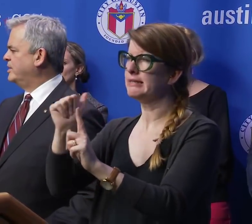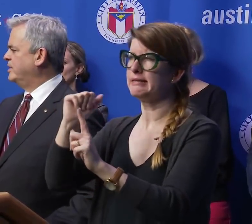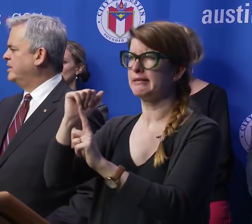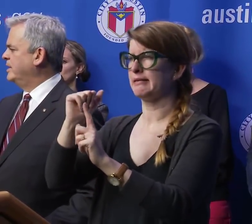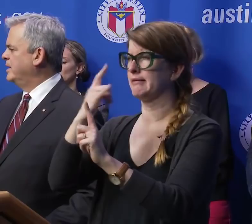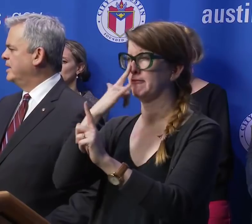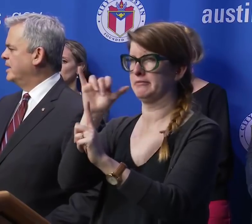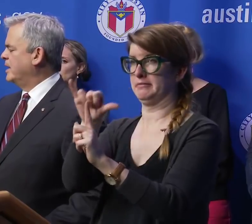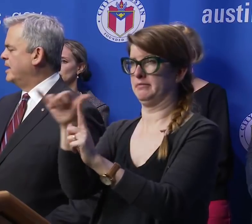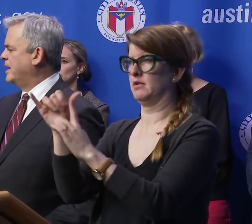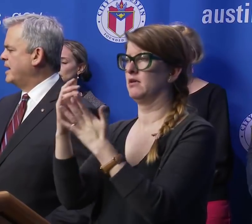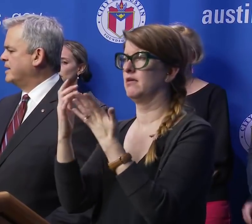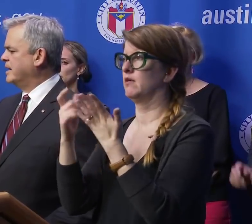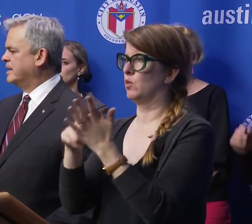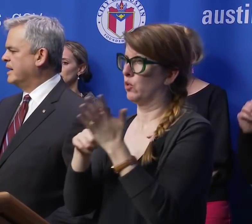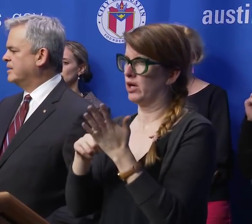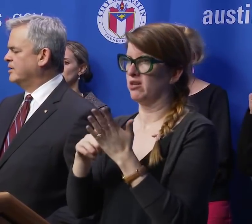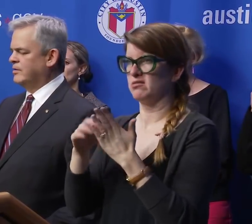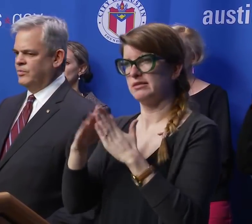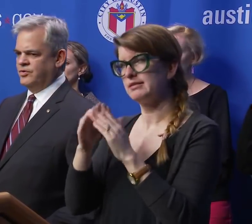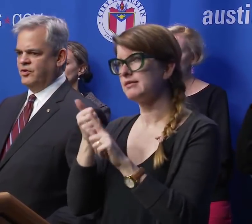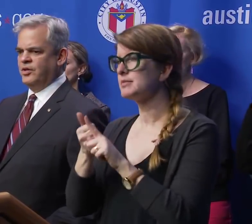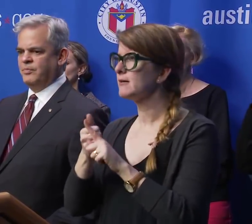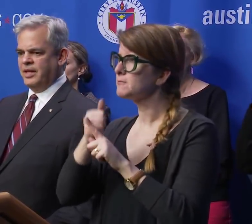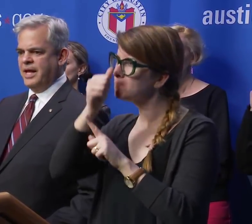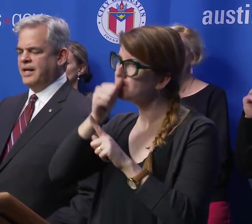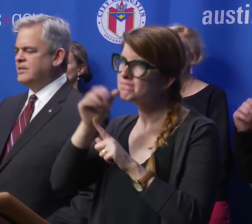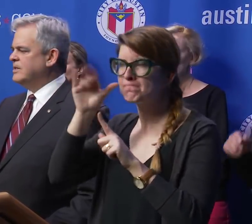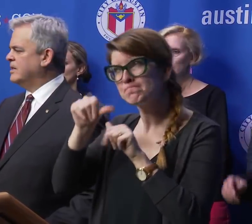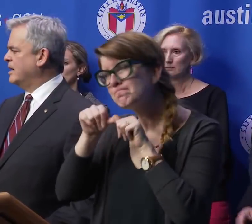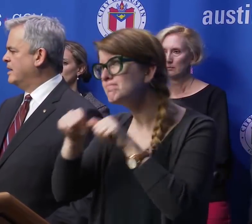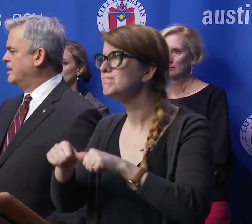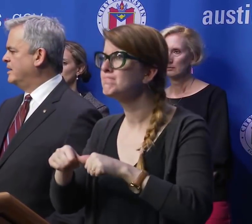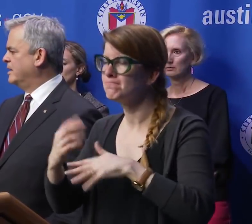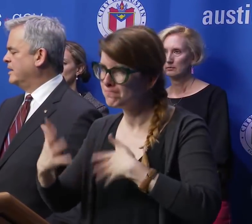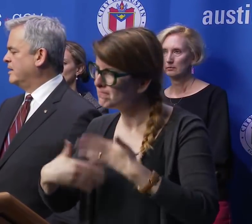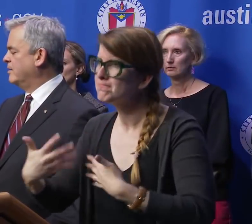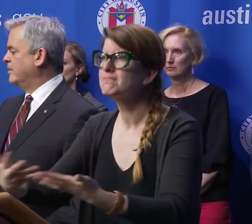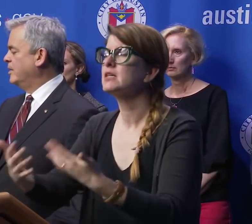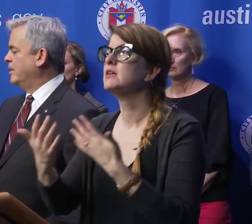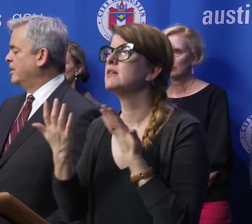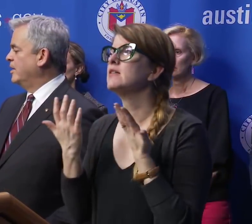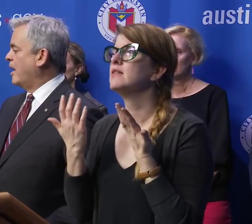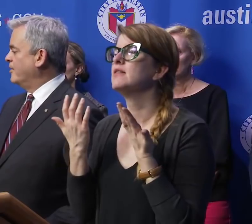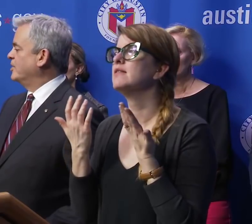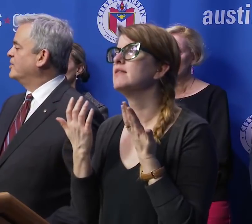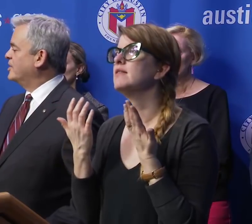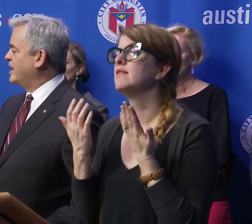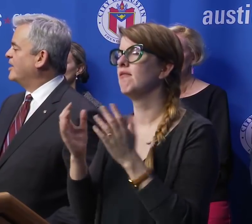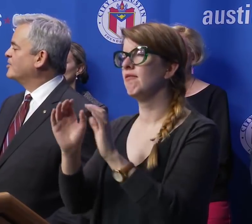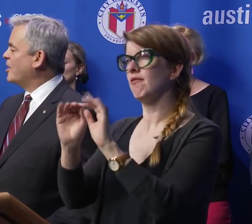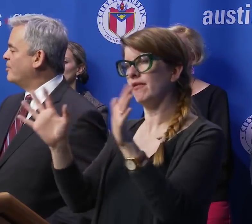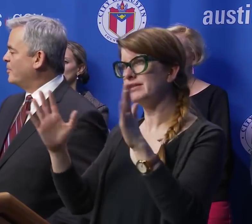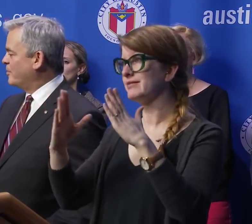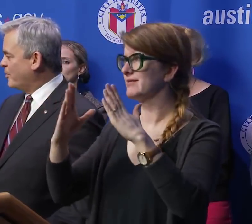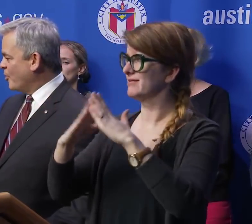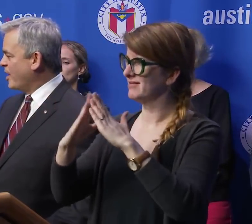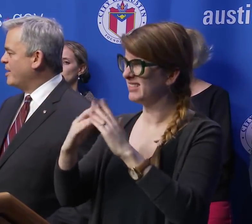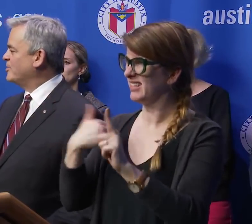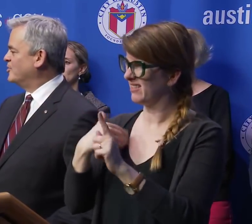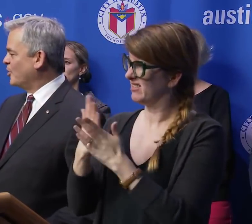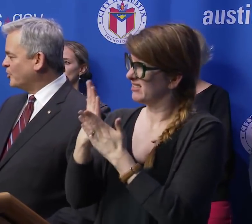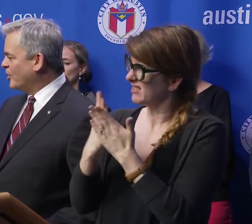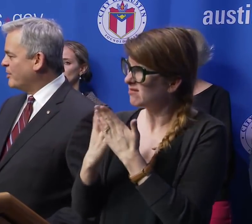resilient. And I think that the resilient plans, obviously the city has some